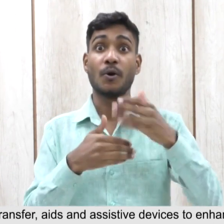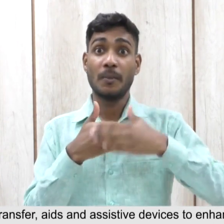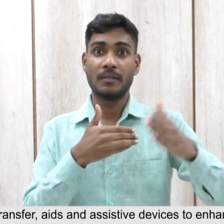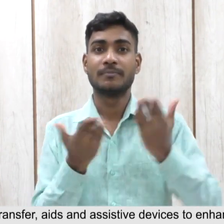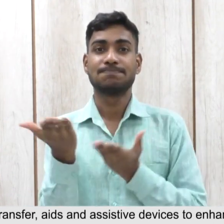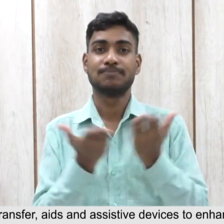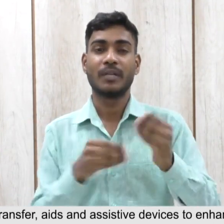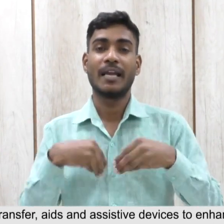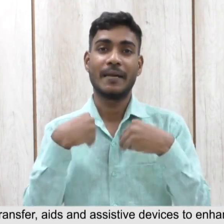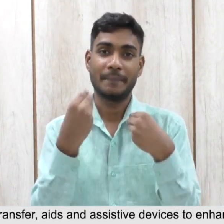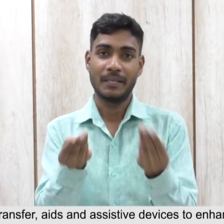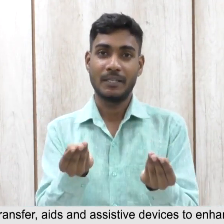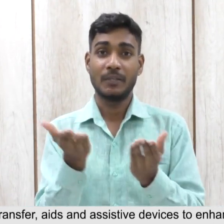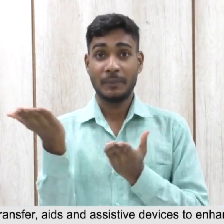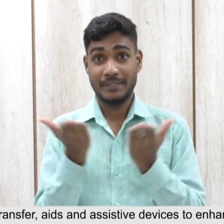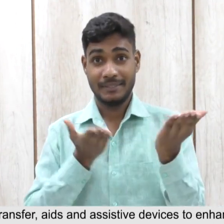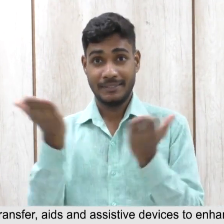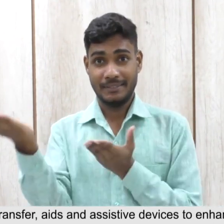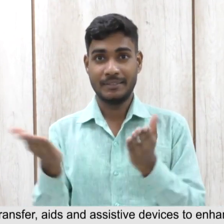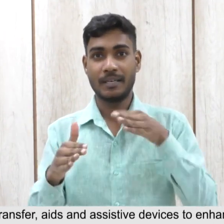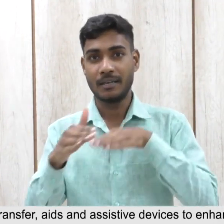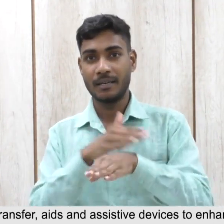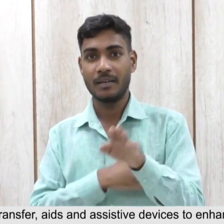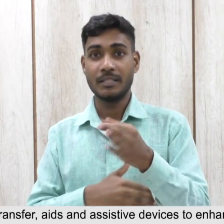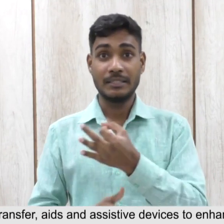transfer, aids and assistive devices to enhance work efficiency.